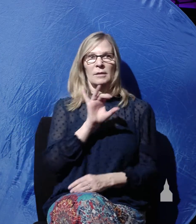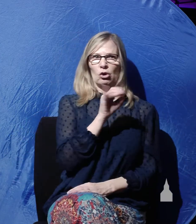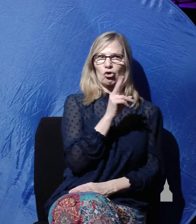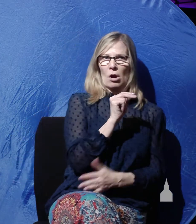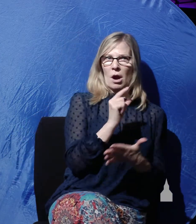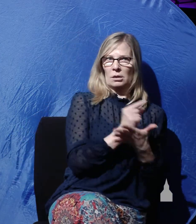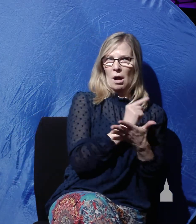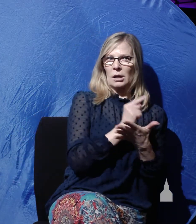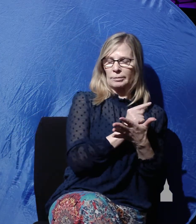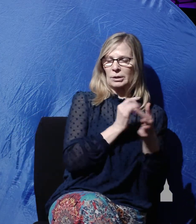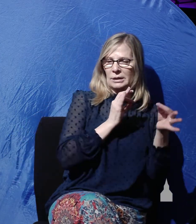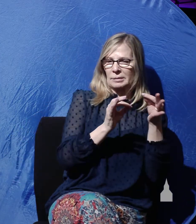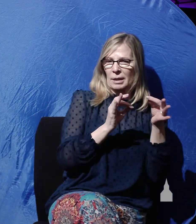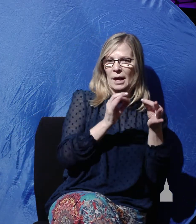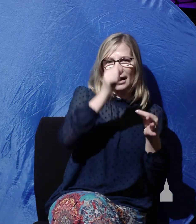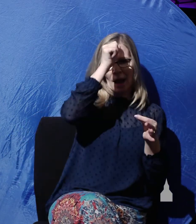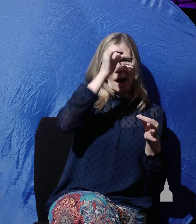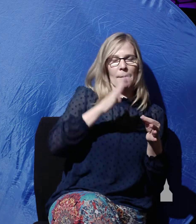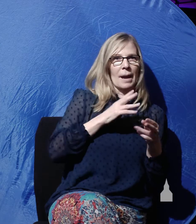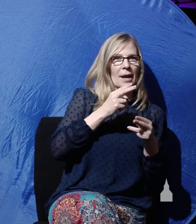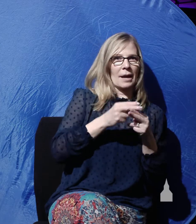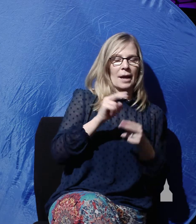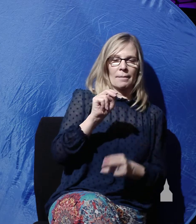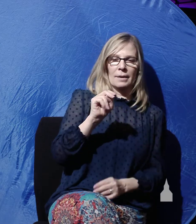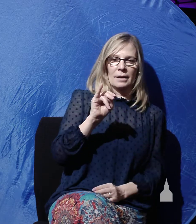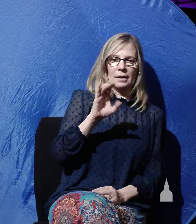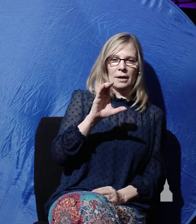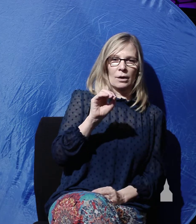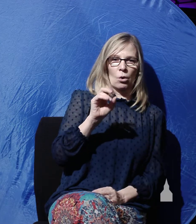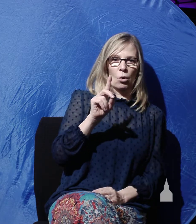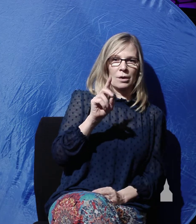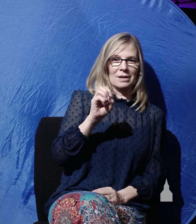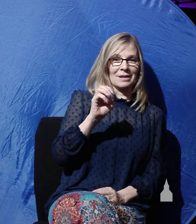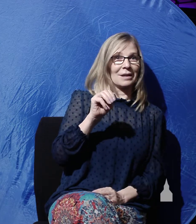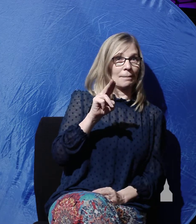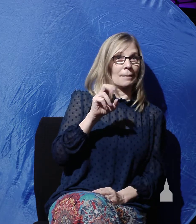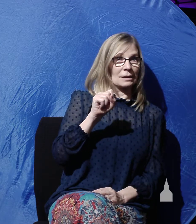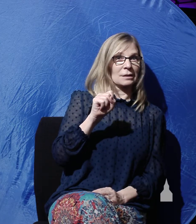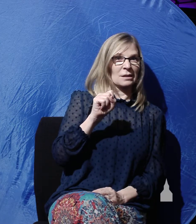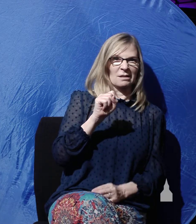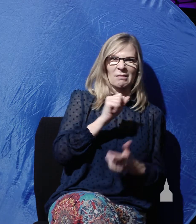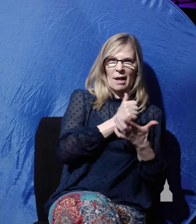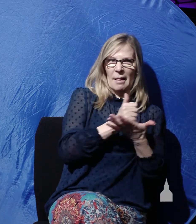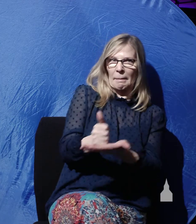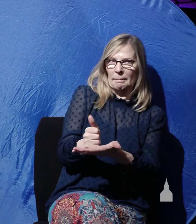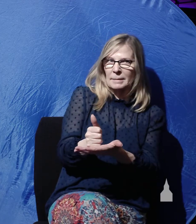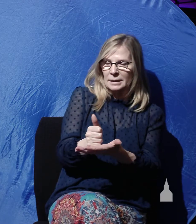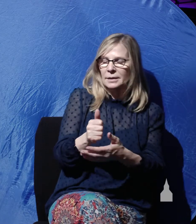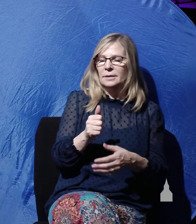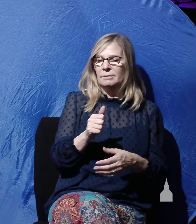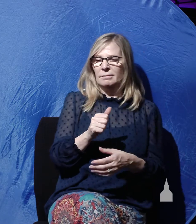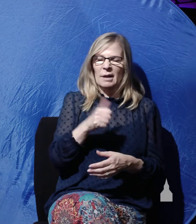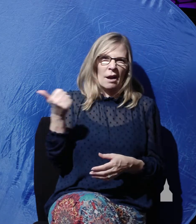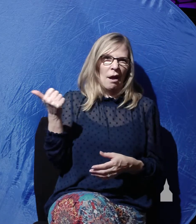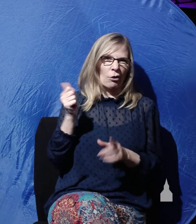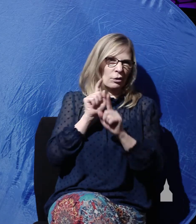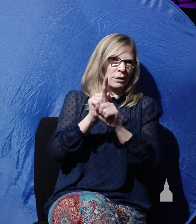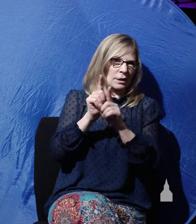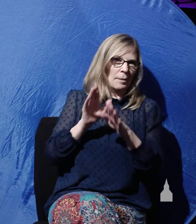the help of a man by the name of Nicodemus, another disciple from the Jewish high council, they quickly then carried the